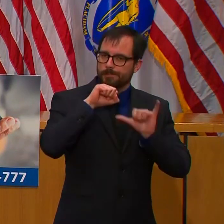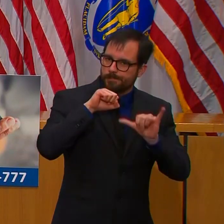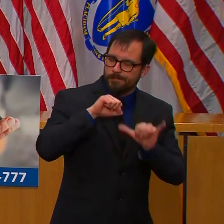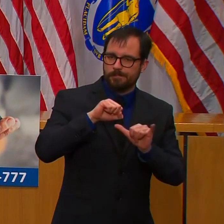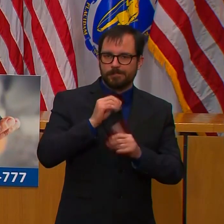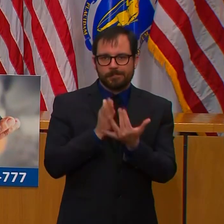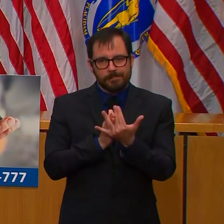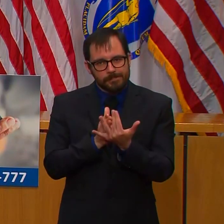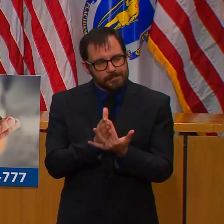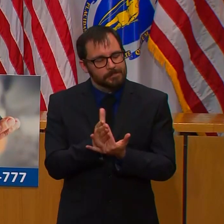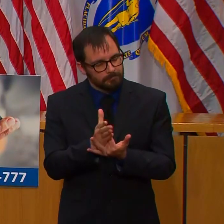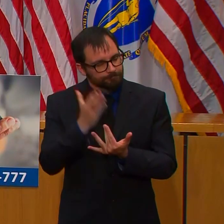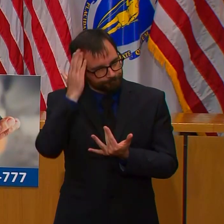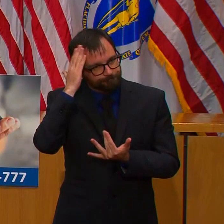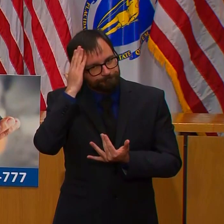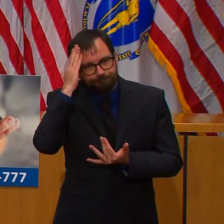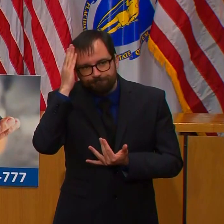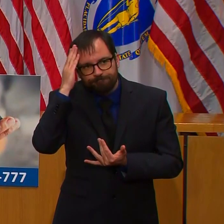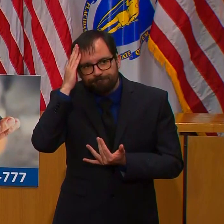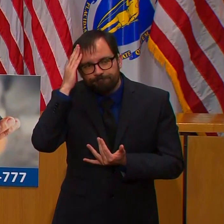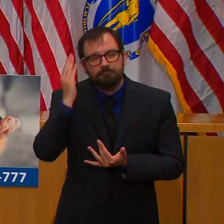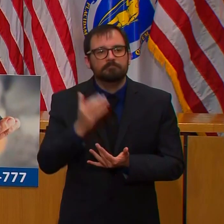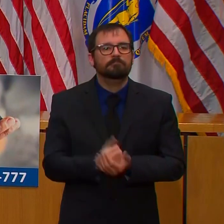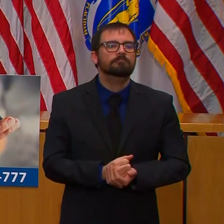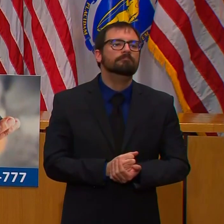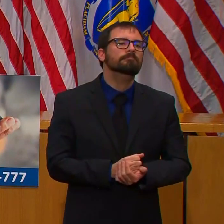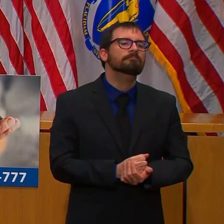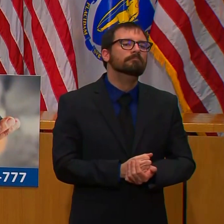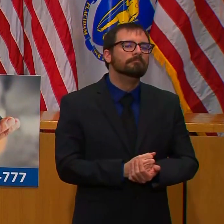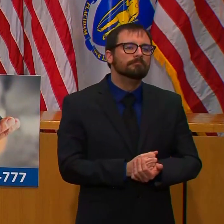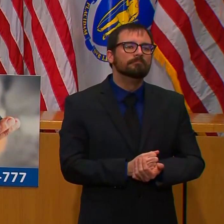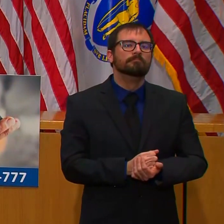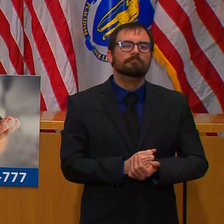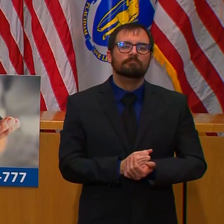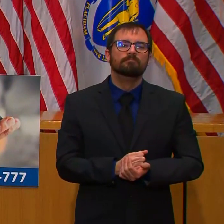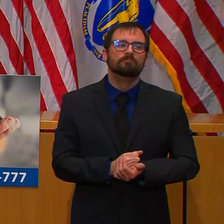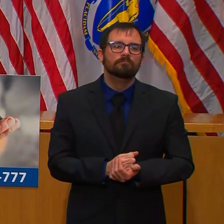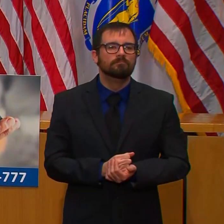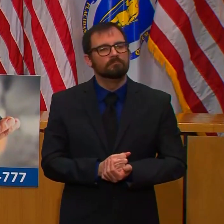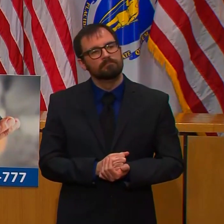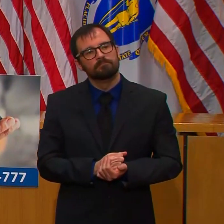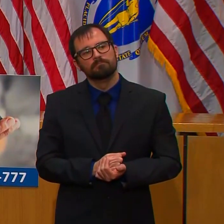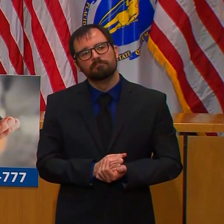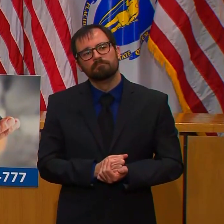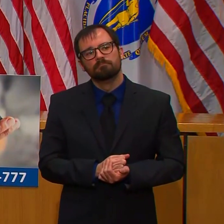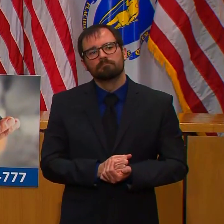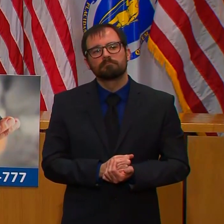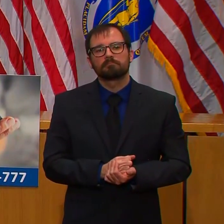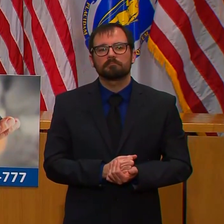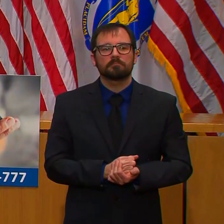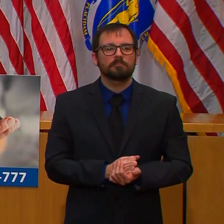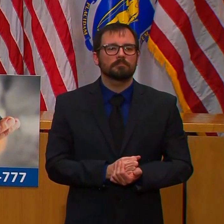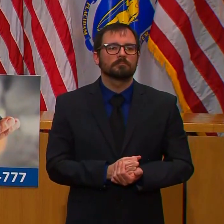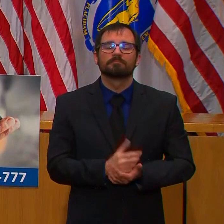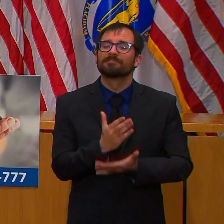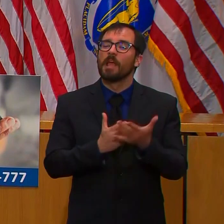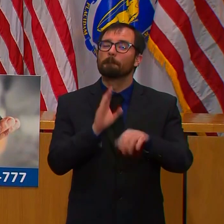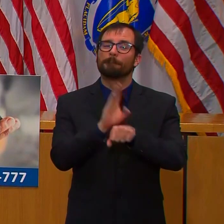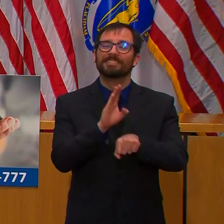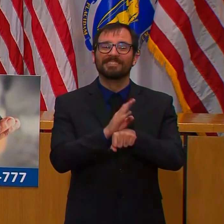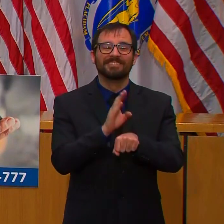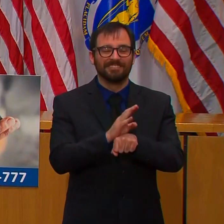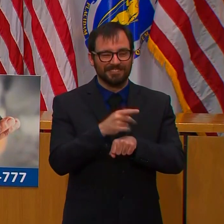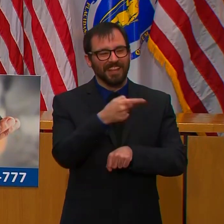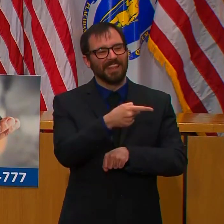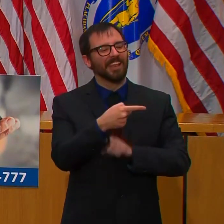that were deemed non-essential. And as concerning as that is to them with respect to the ongoing